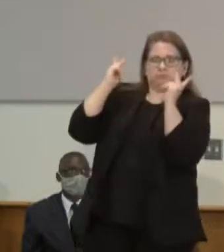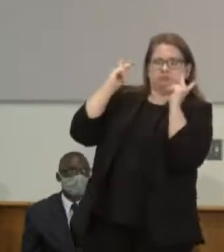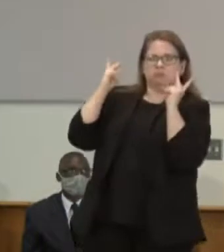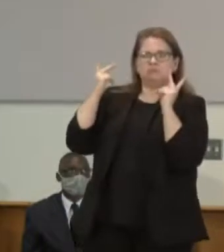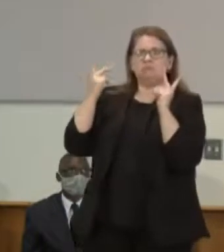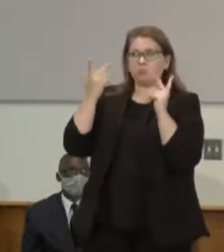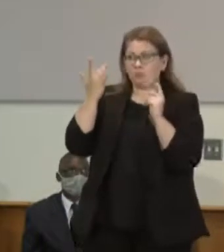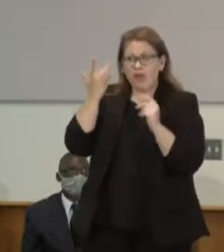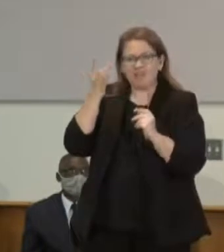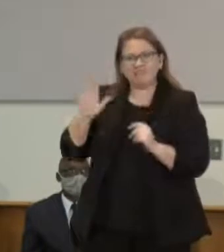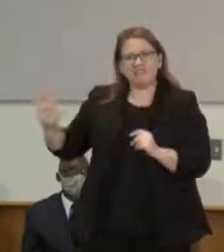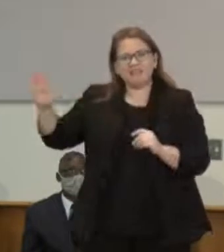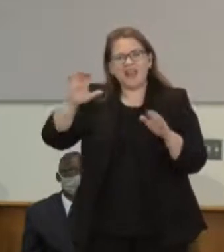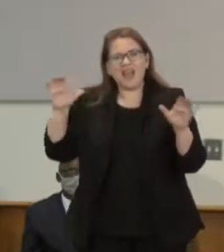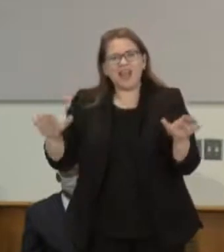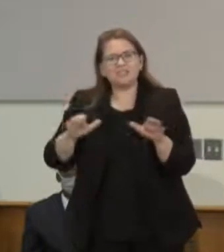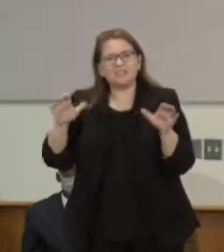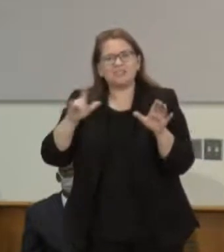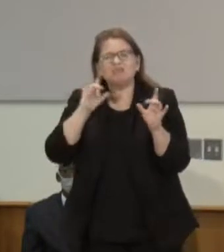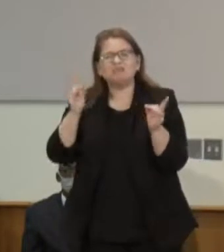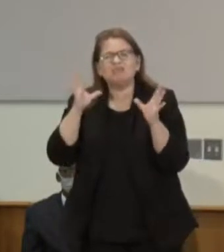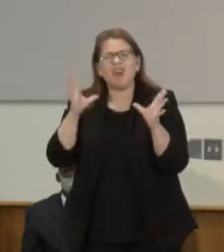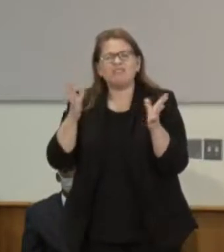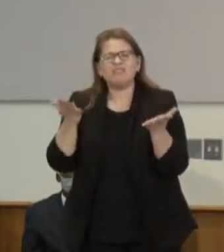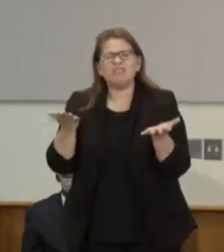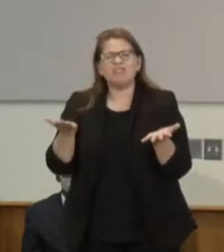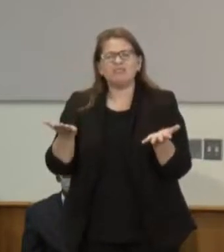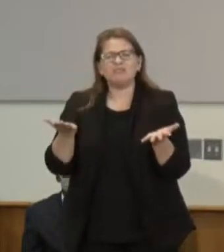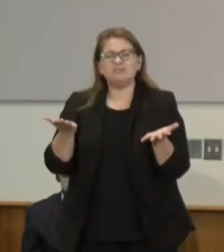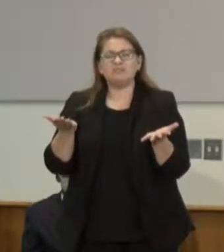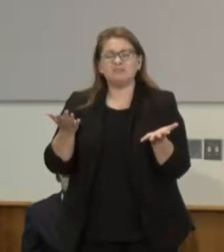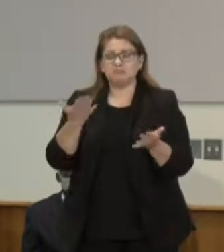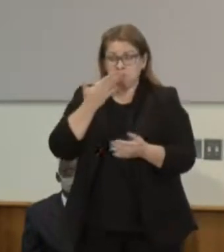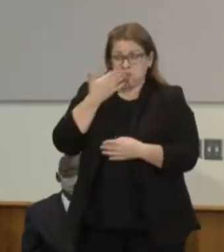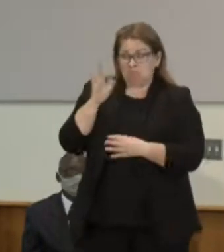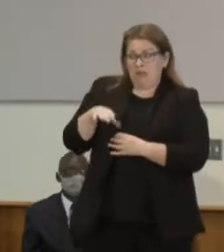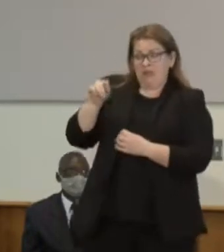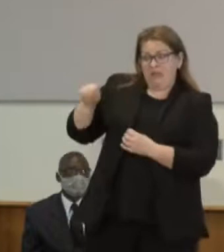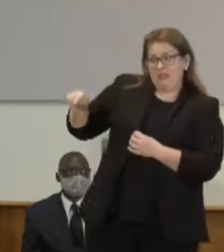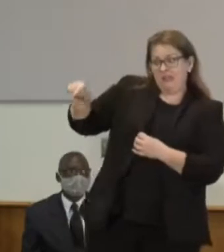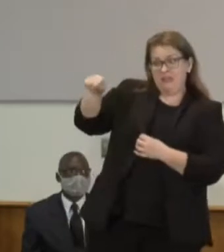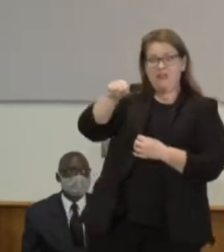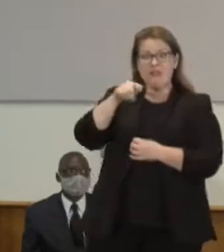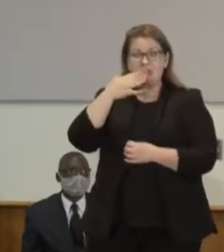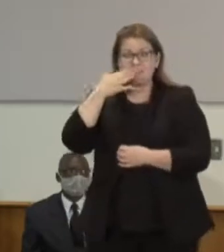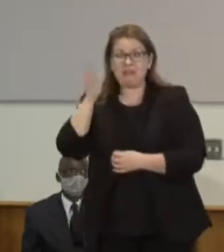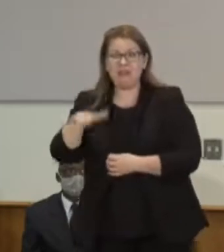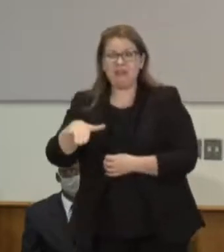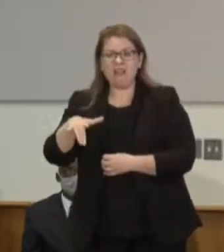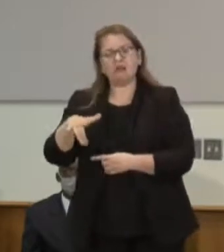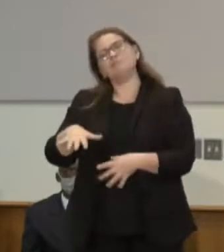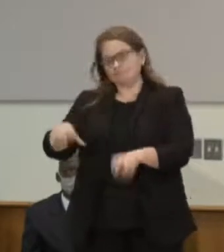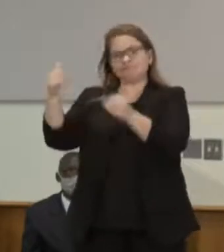And so, when bad people do bad things, they have to be held accountable and not be protected.